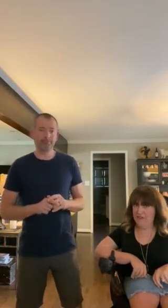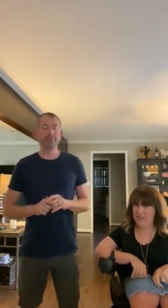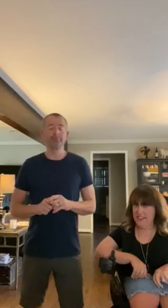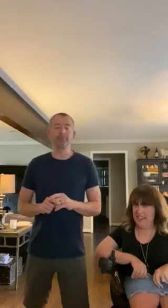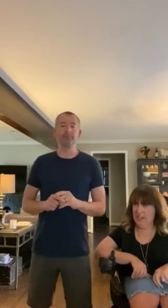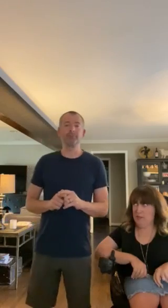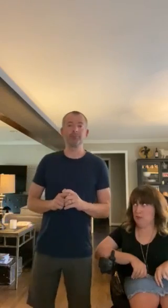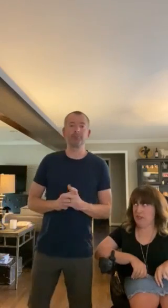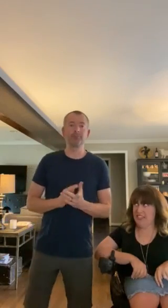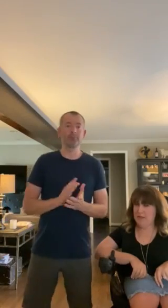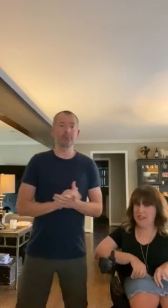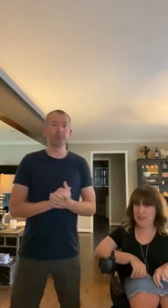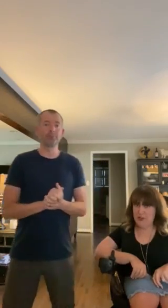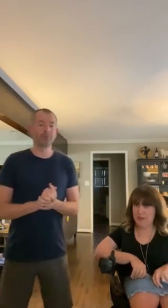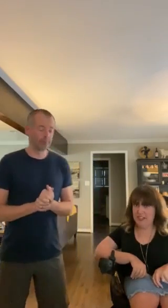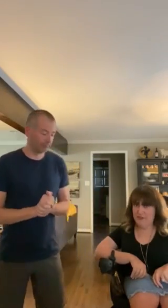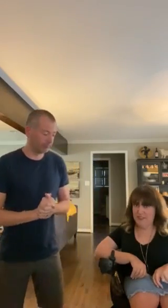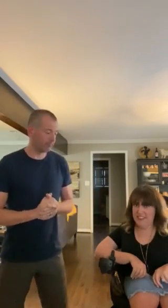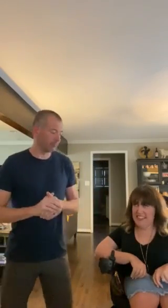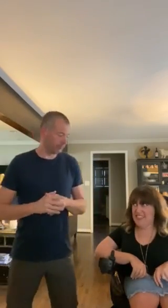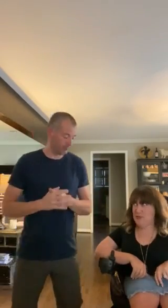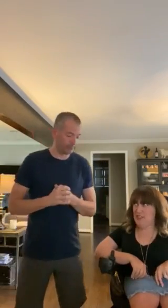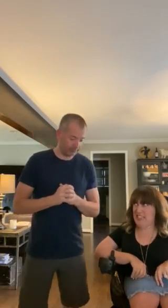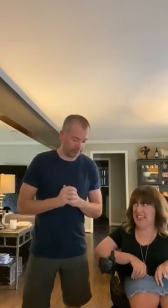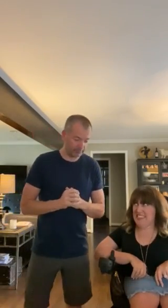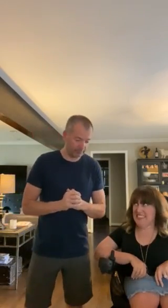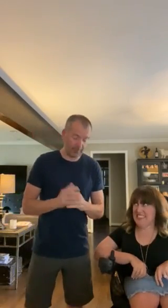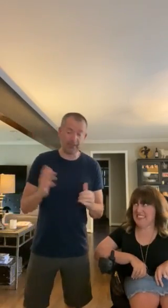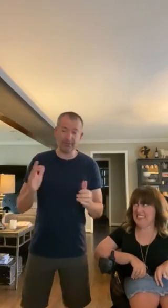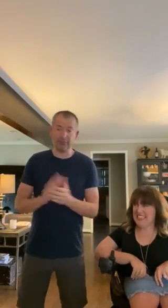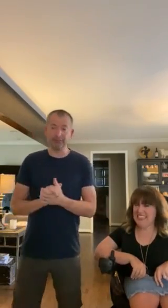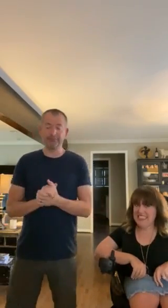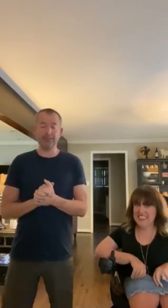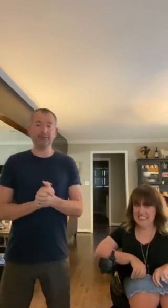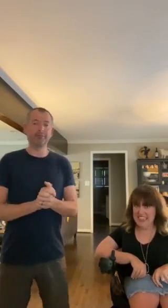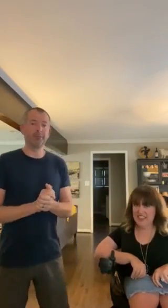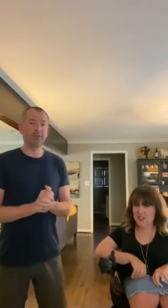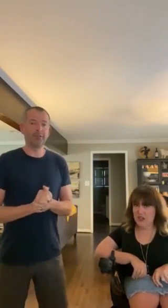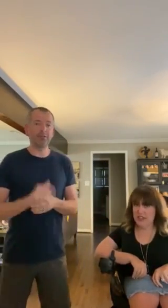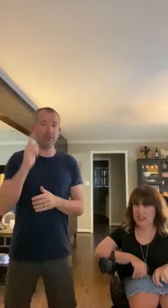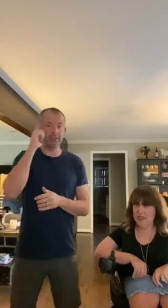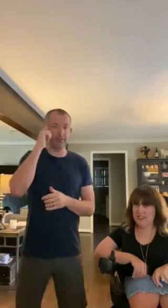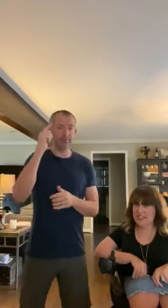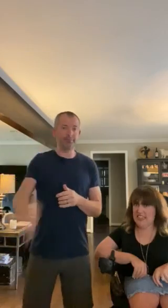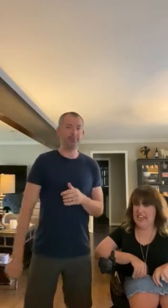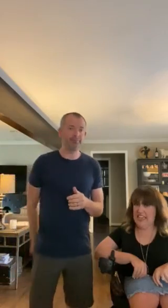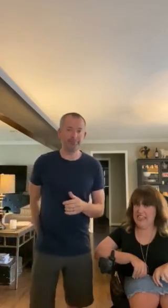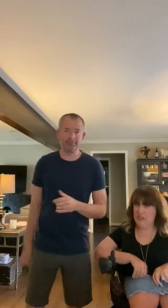it's pretty interpretive dance with me saying yeah definitely yes yeah so yeah ain't no